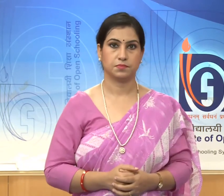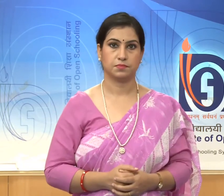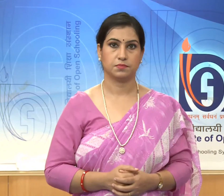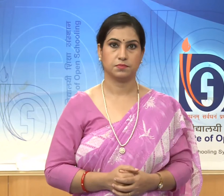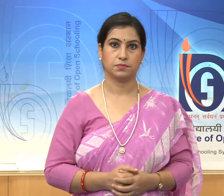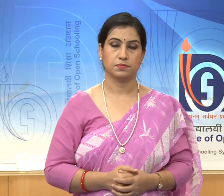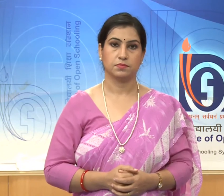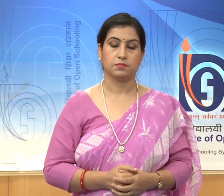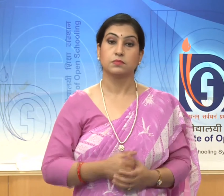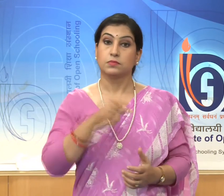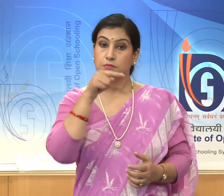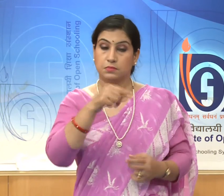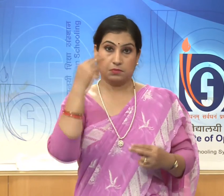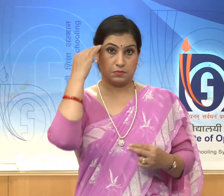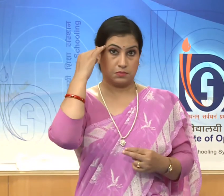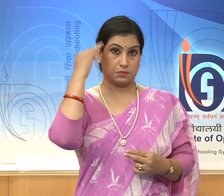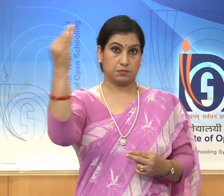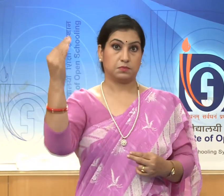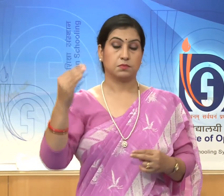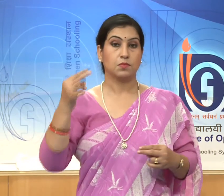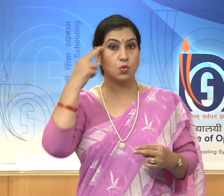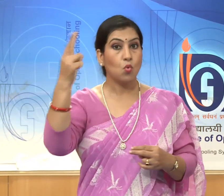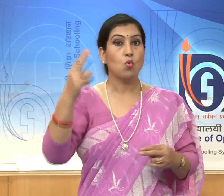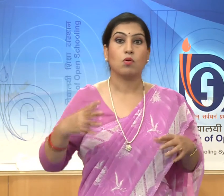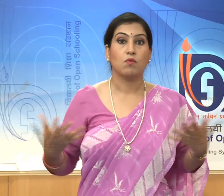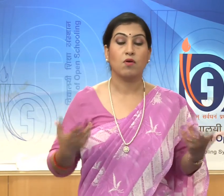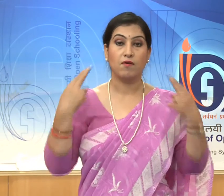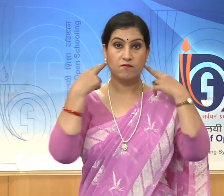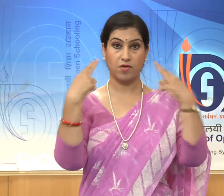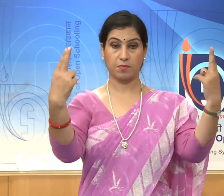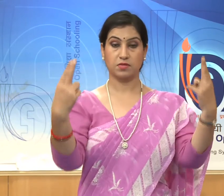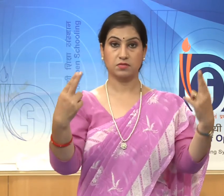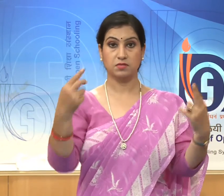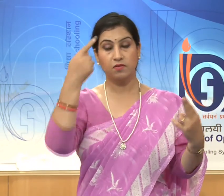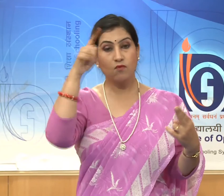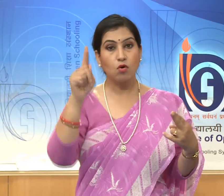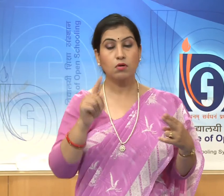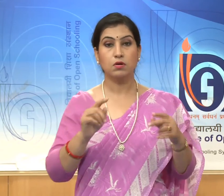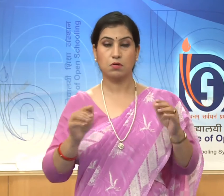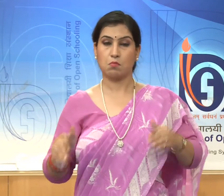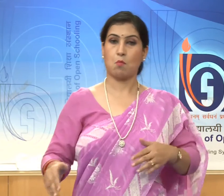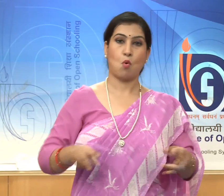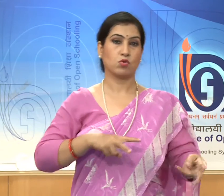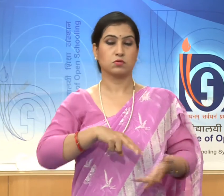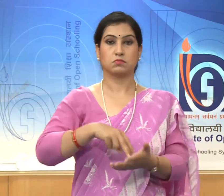They are known for their subtle poses, rhythms